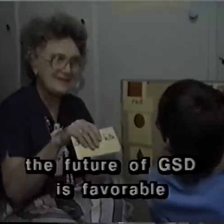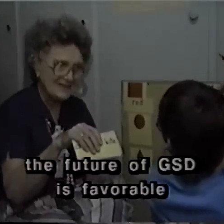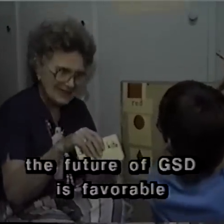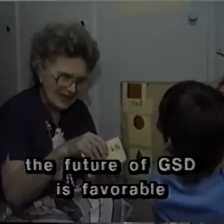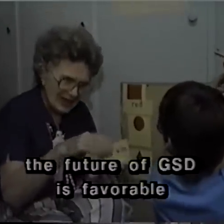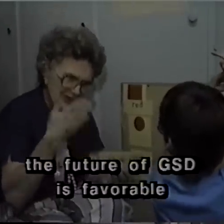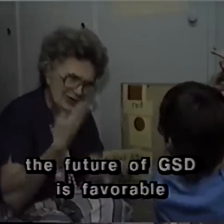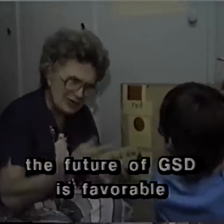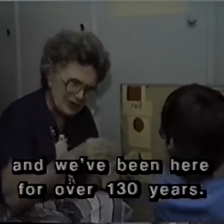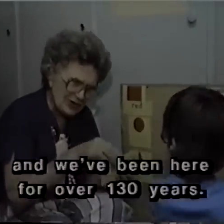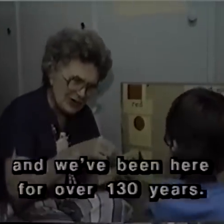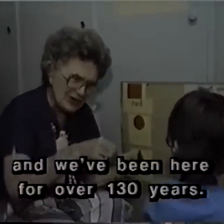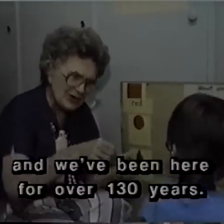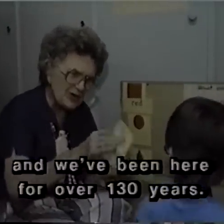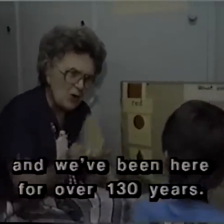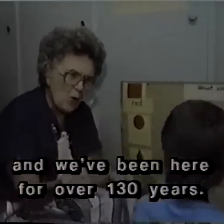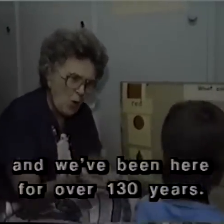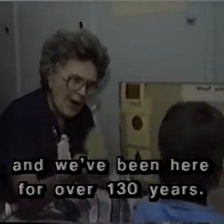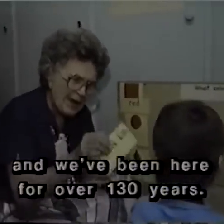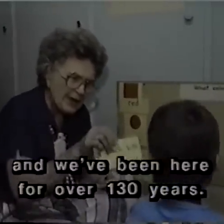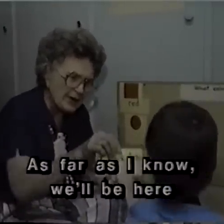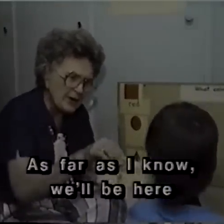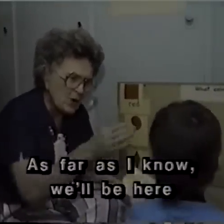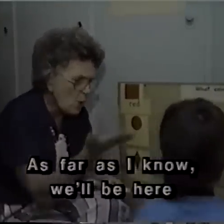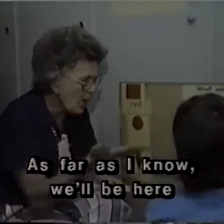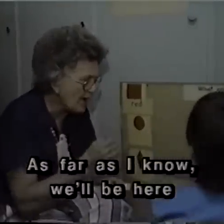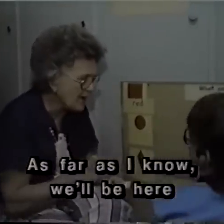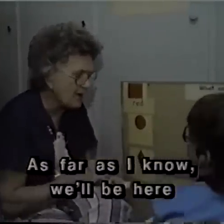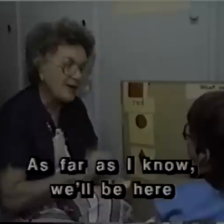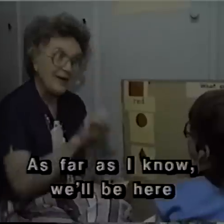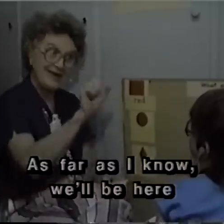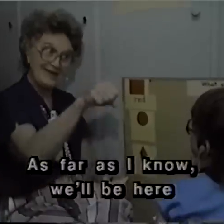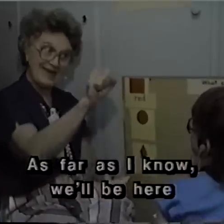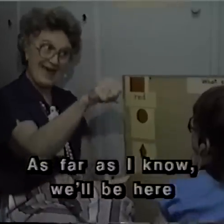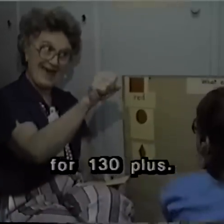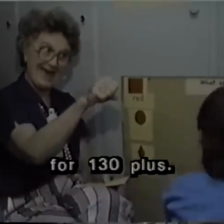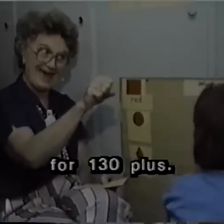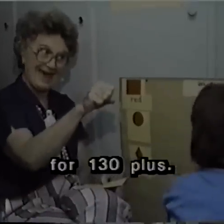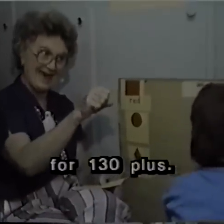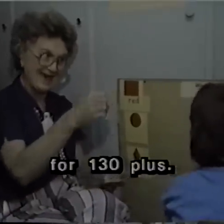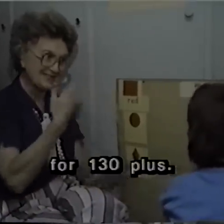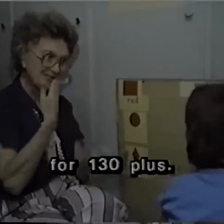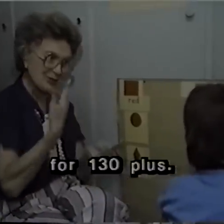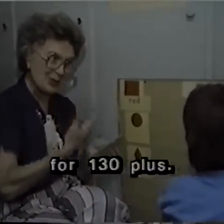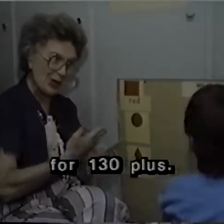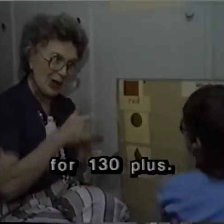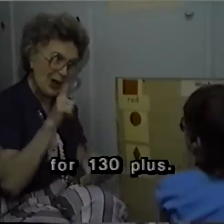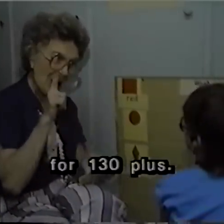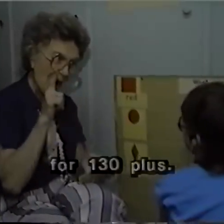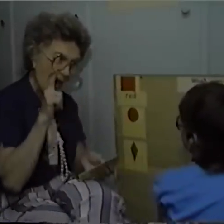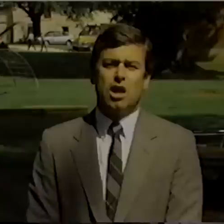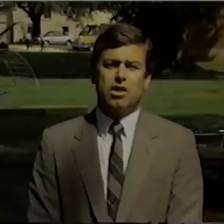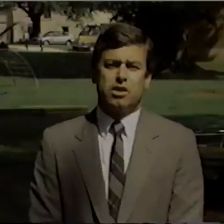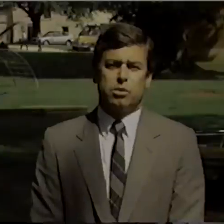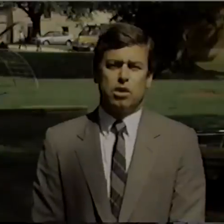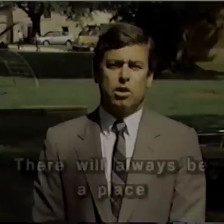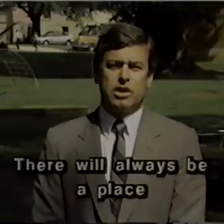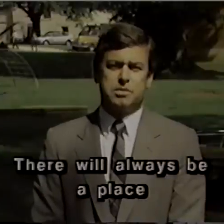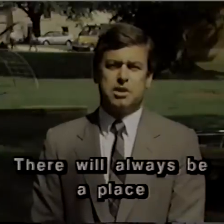favorable. We've been here for over 130 years, and as far as I know, we'll be here for another 130 years plus. There will always be